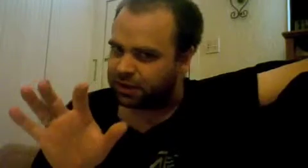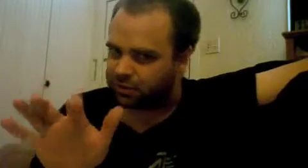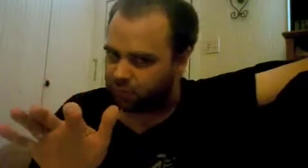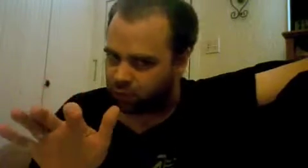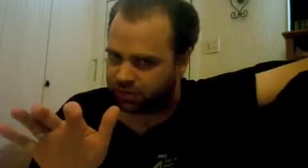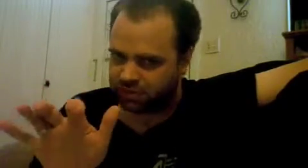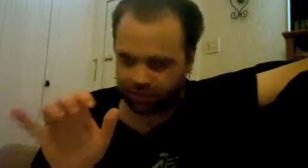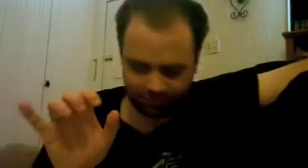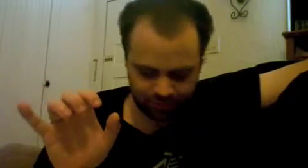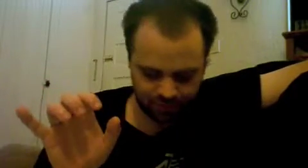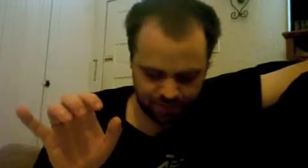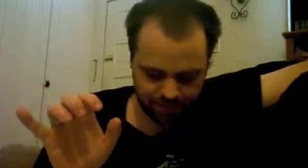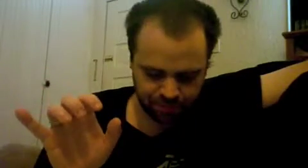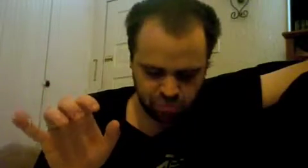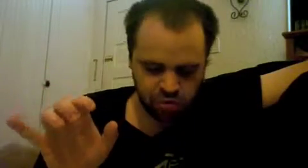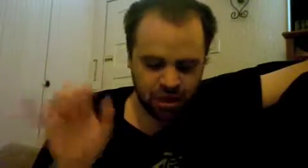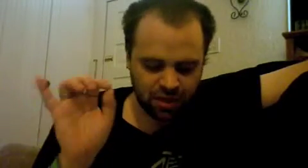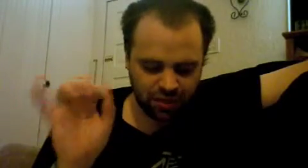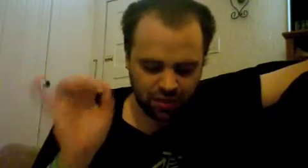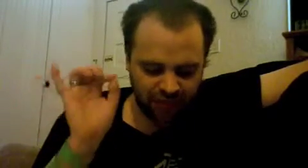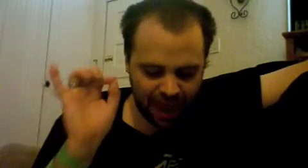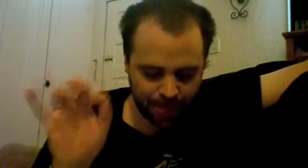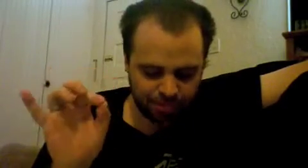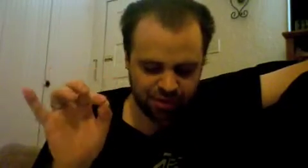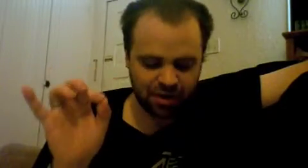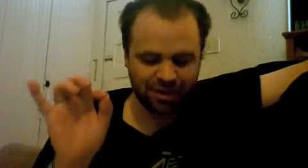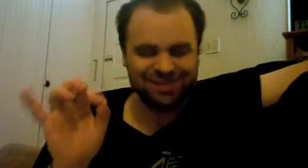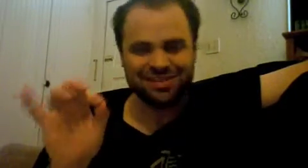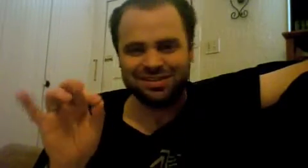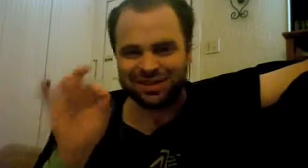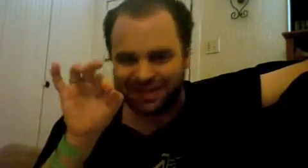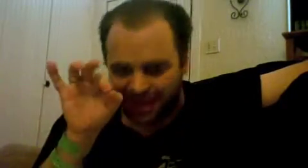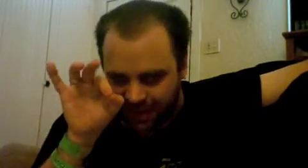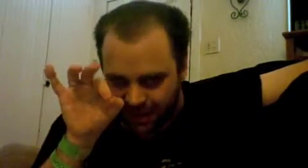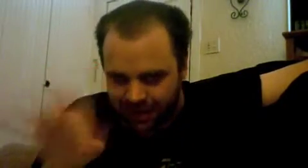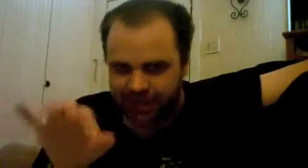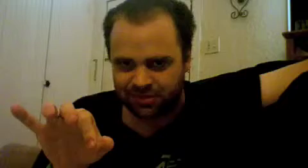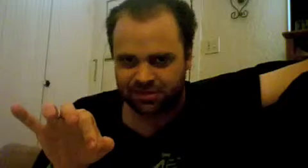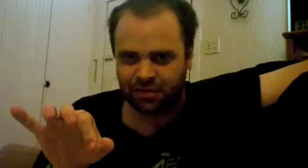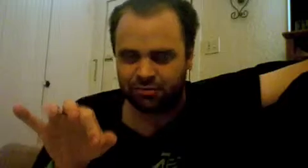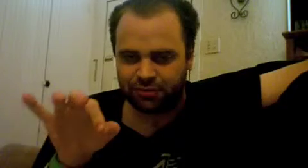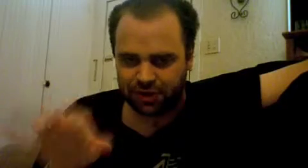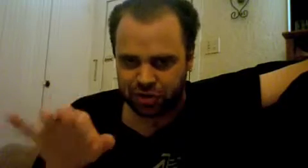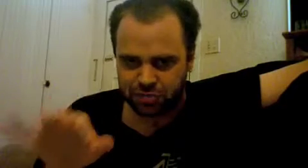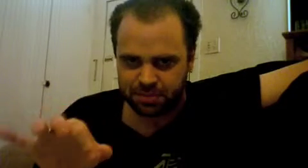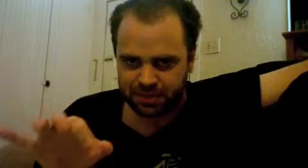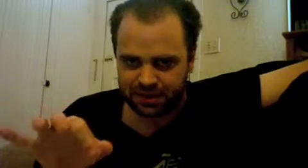and for itself right though the embryo is indeed in itself a human being